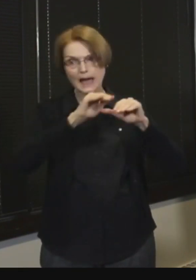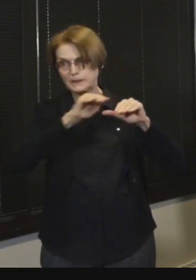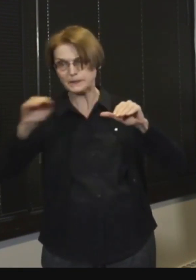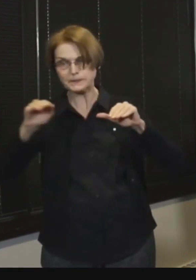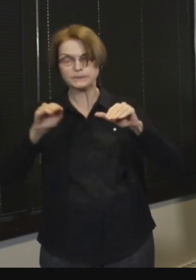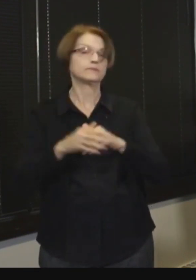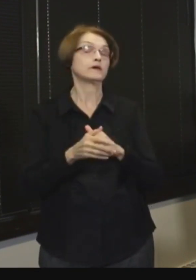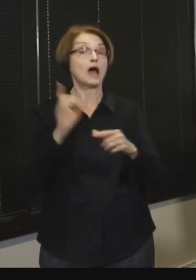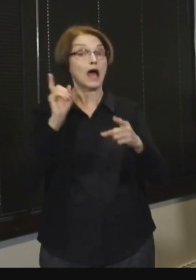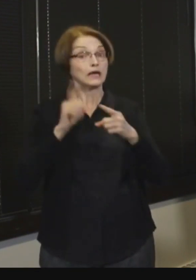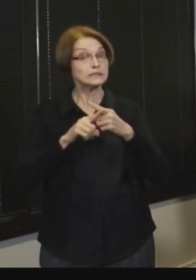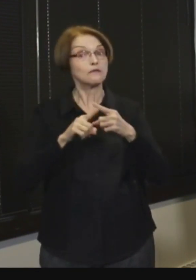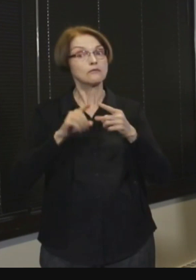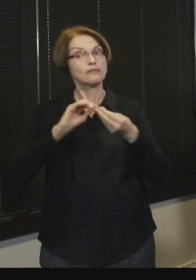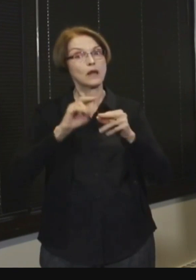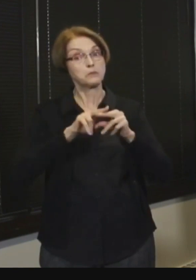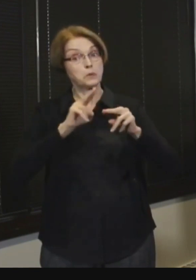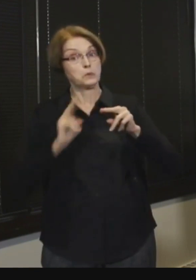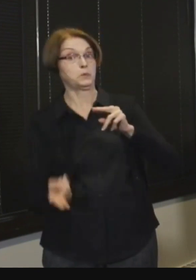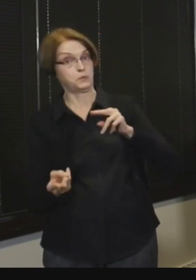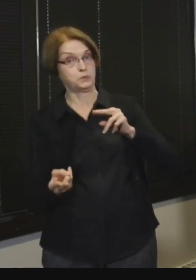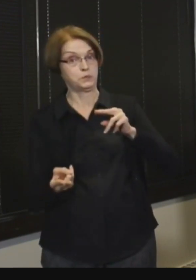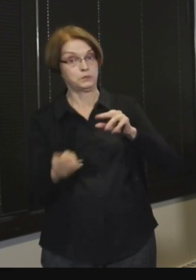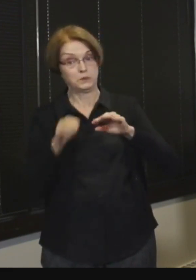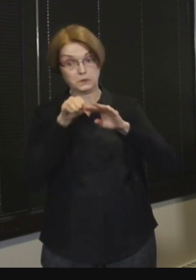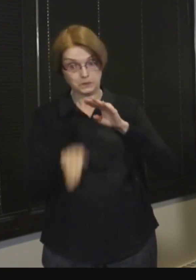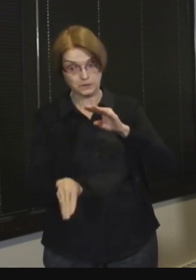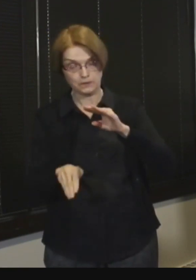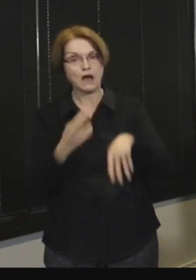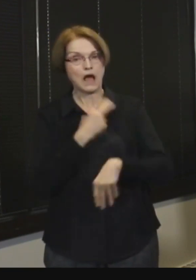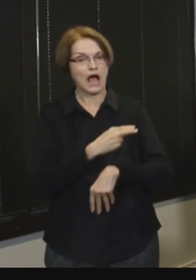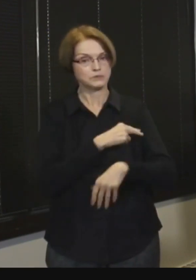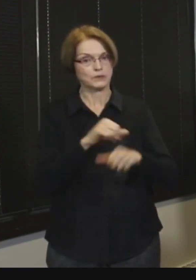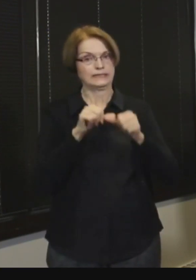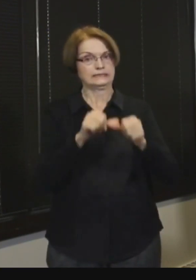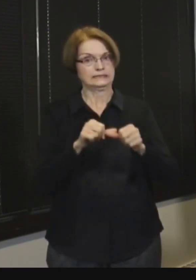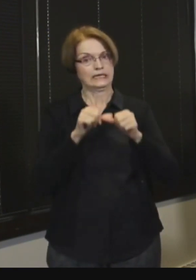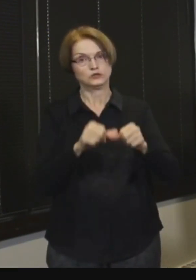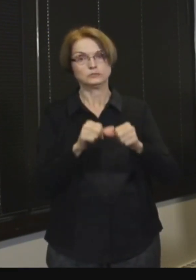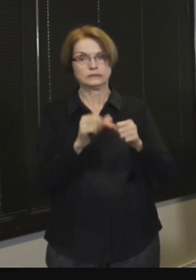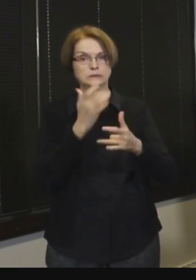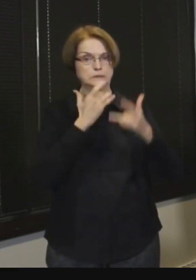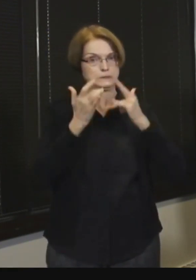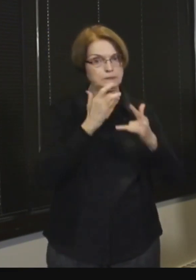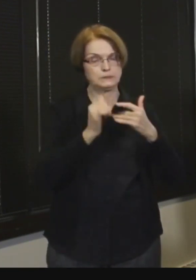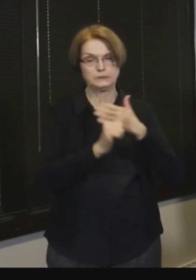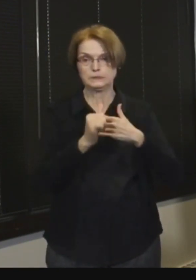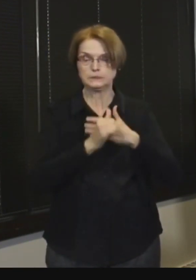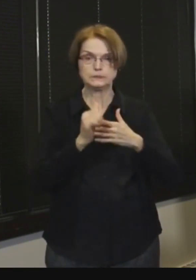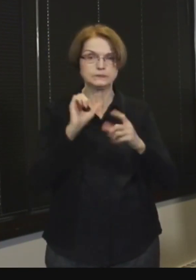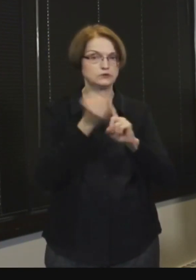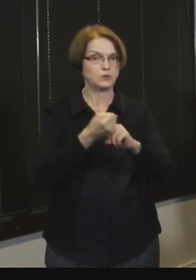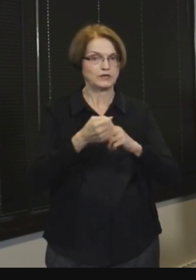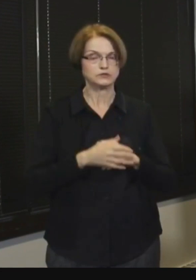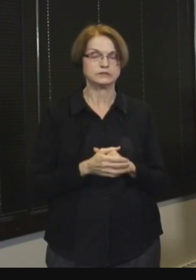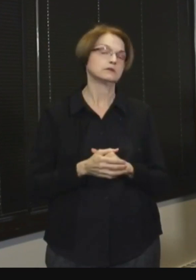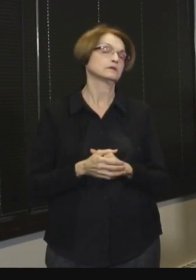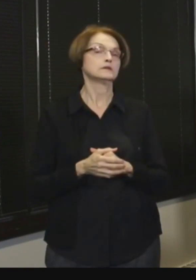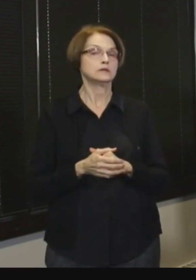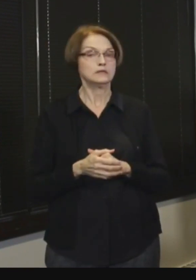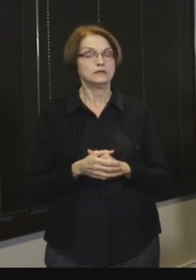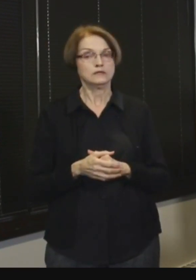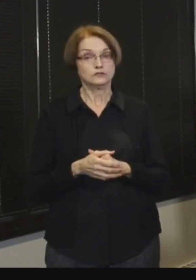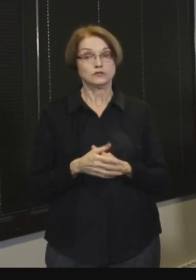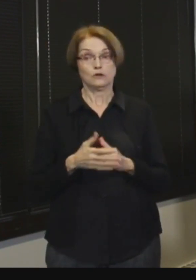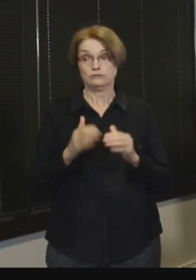significantly, our hospitals will be in a very precarious situation. The amount of virus